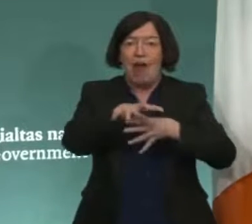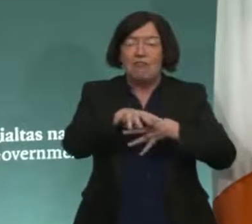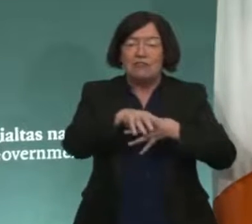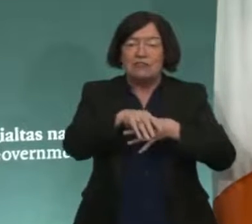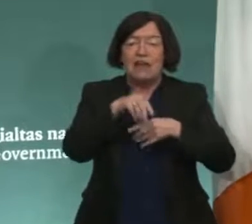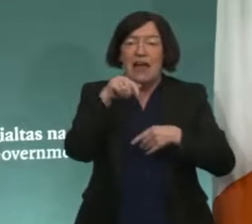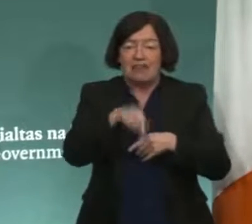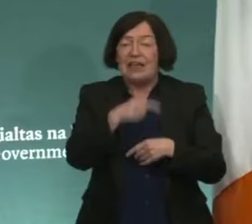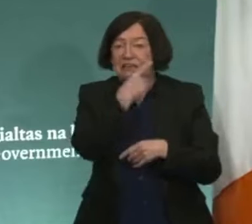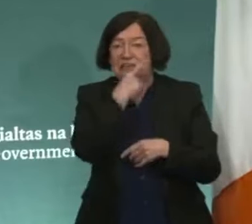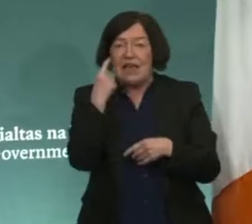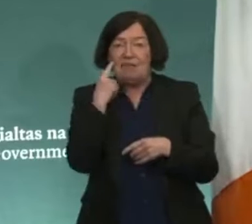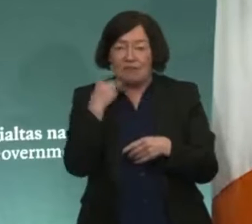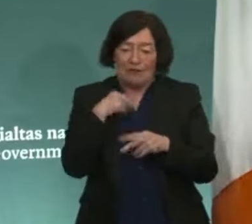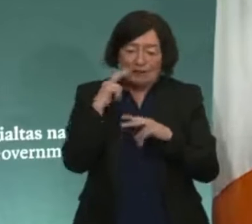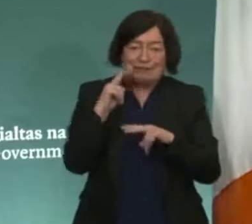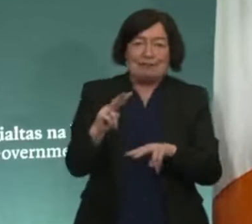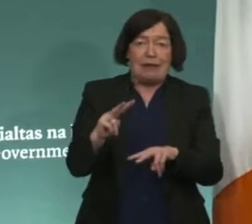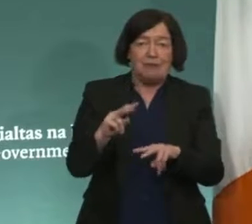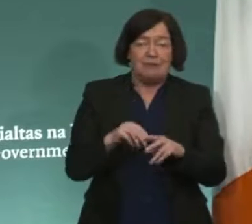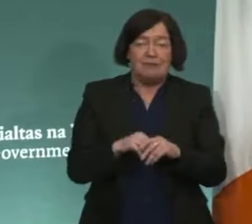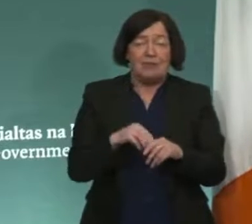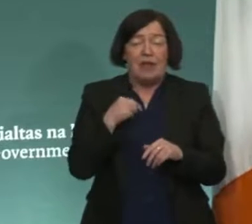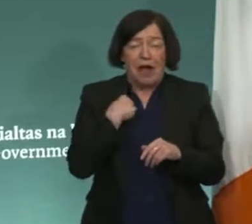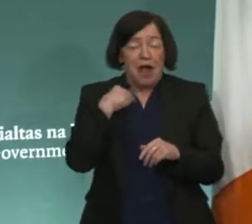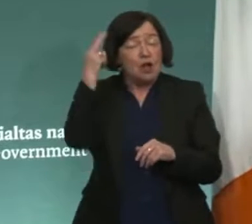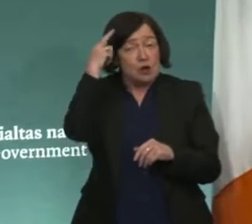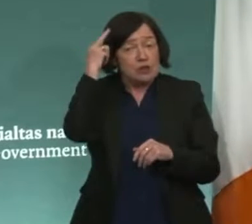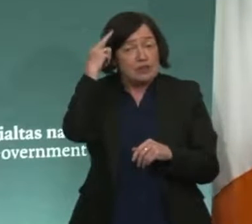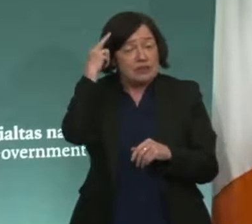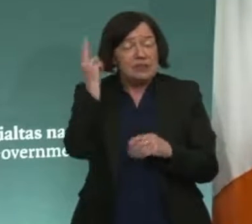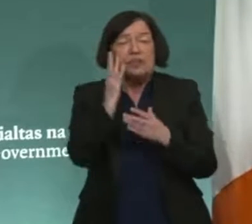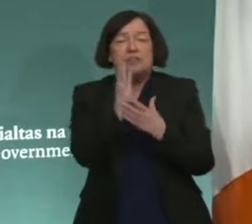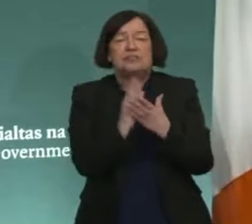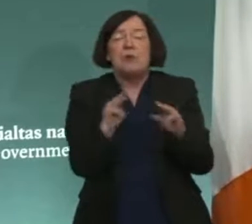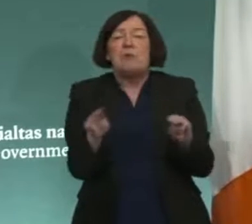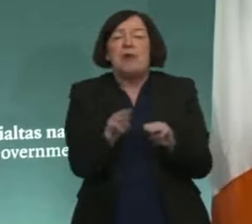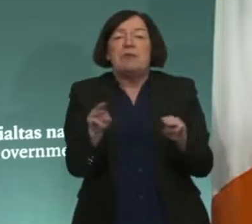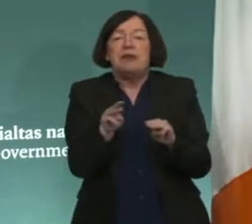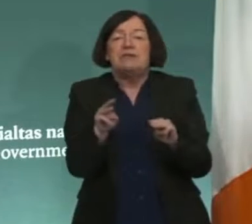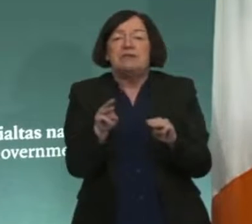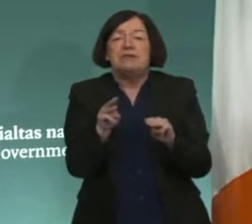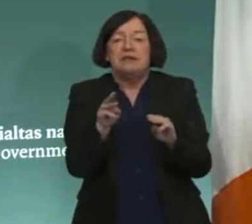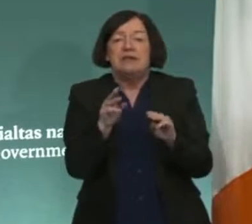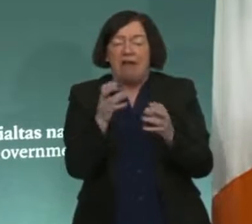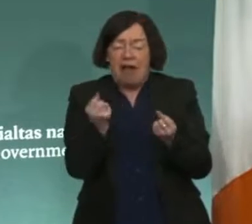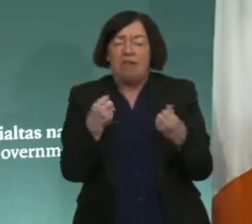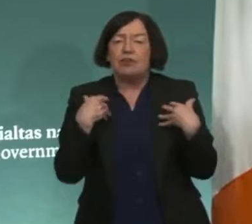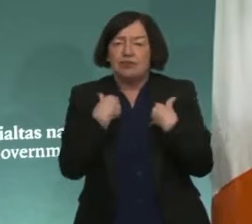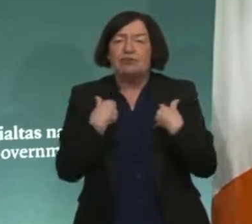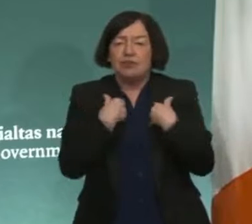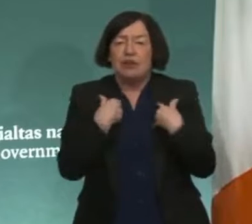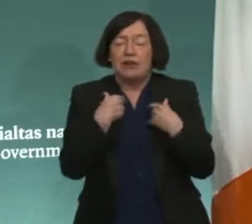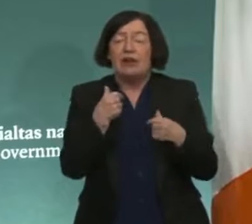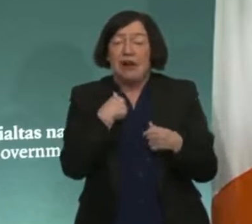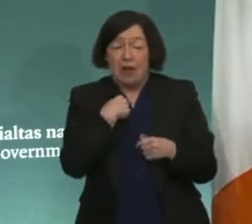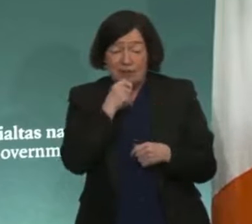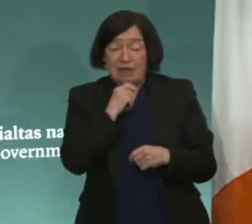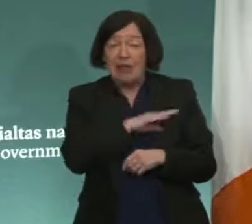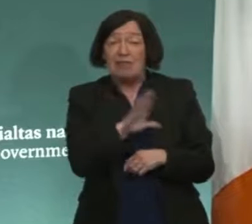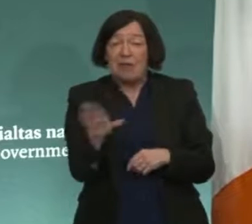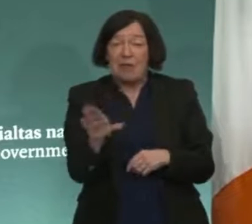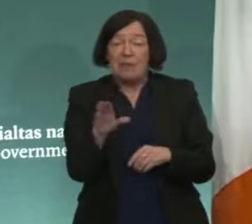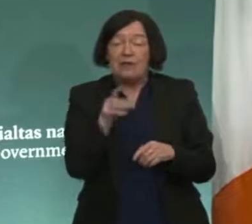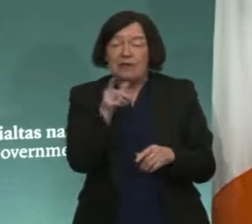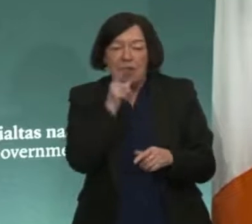is what the evidence is telling us. And I do understand that some people have concerns, so I would say to them,